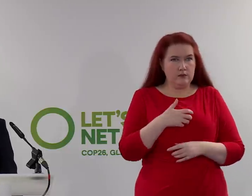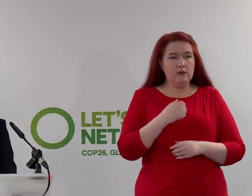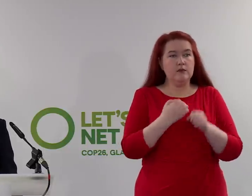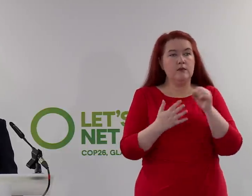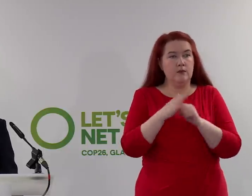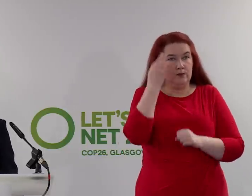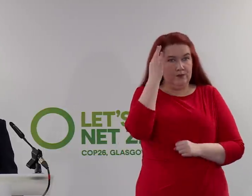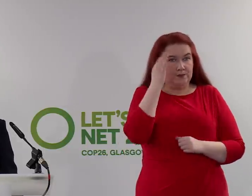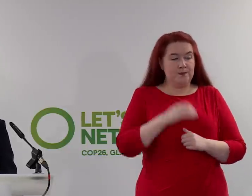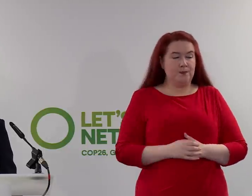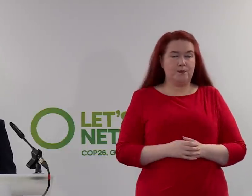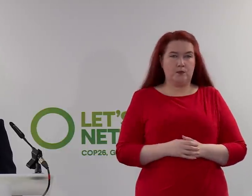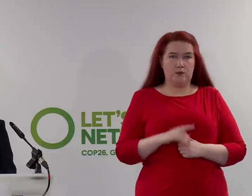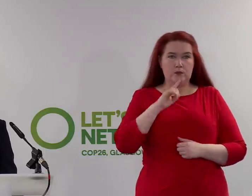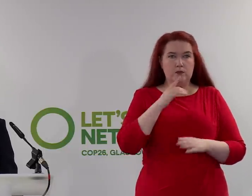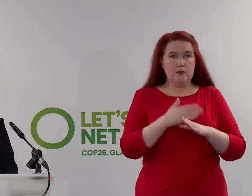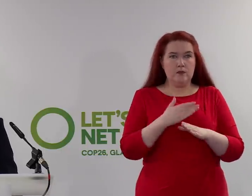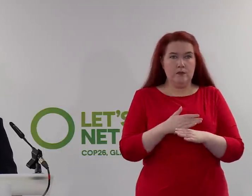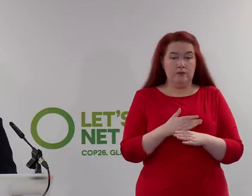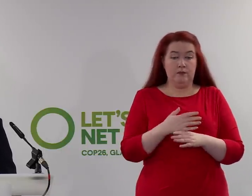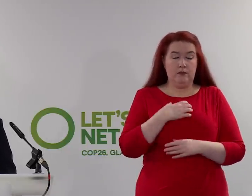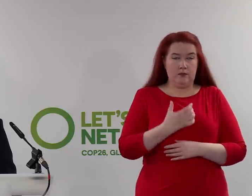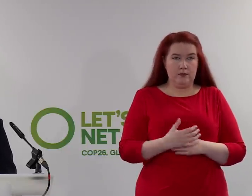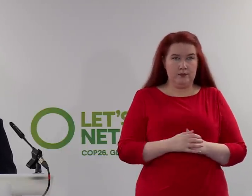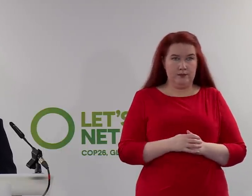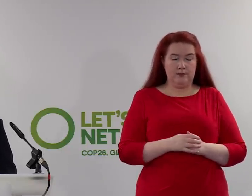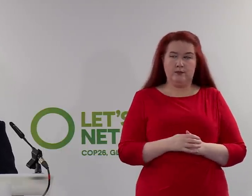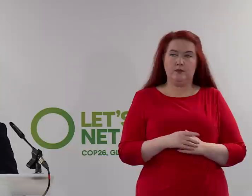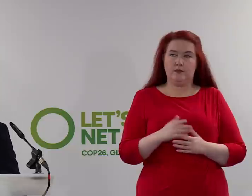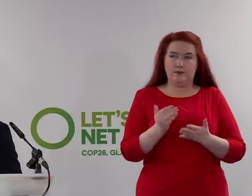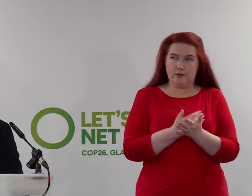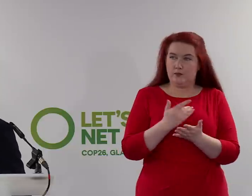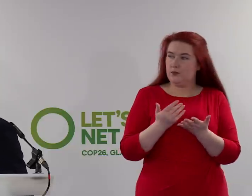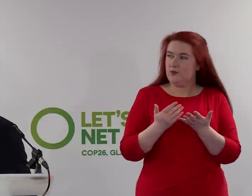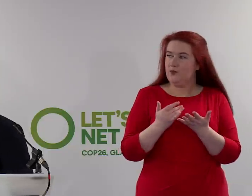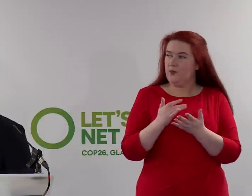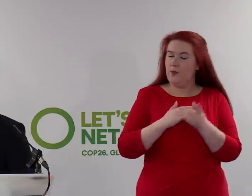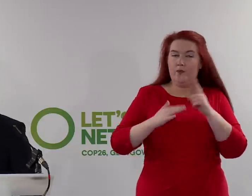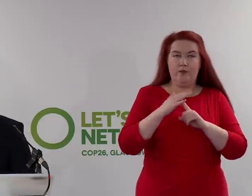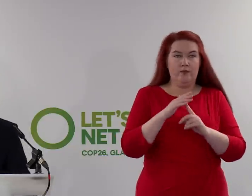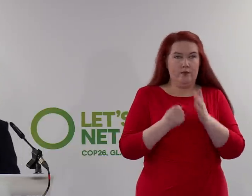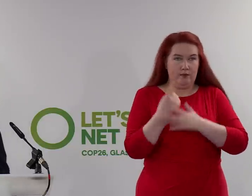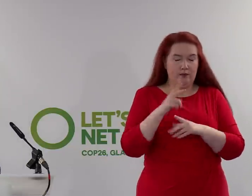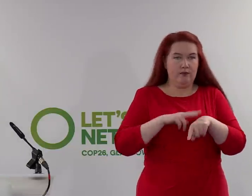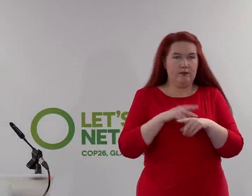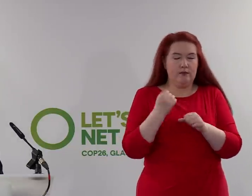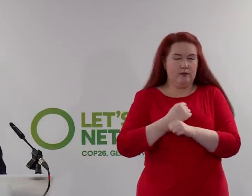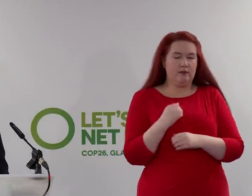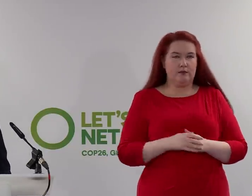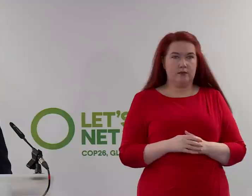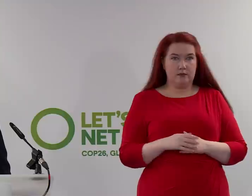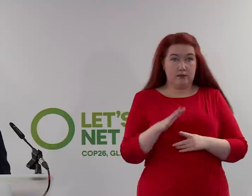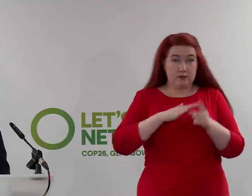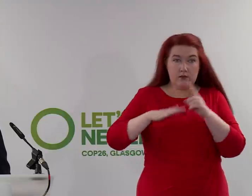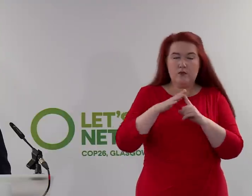Council, who, of course, have been working tirelessly to ensure a safe and secure event at Police Scotland, and their colleagues from police forces across